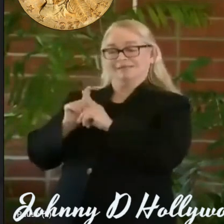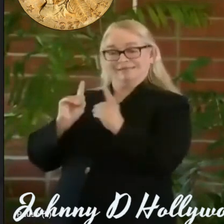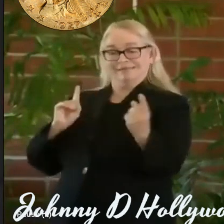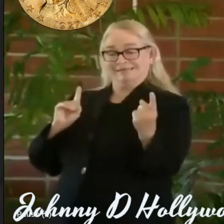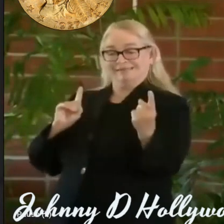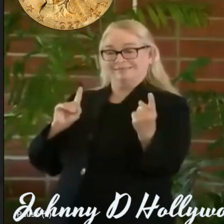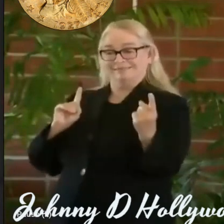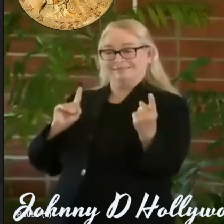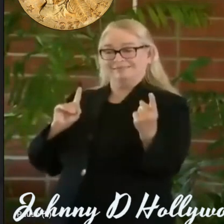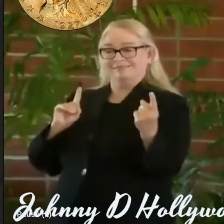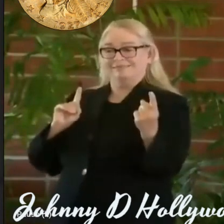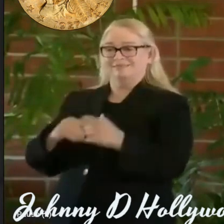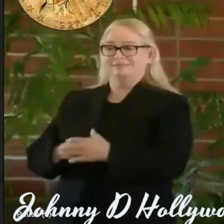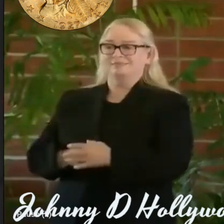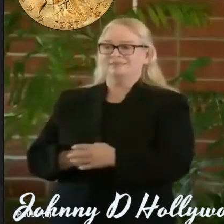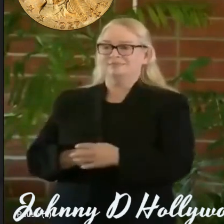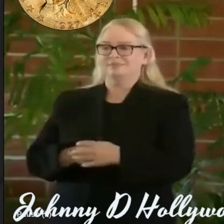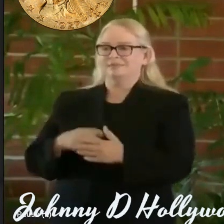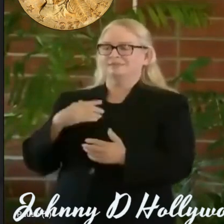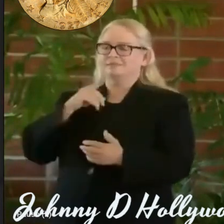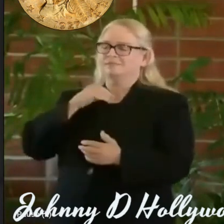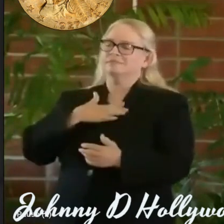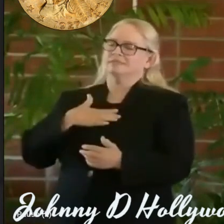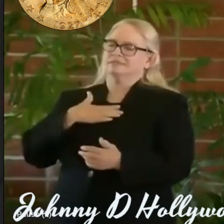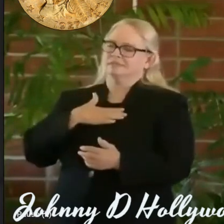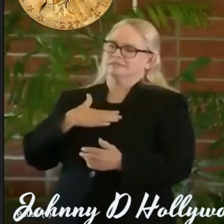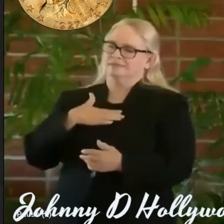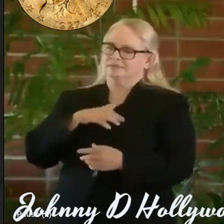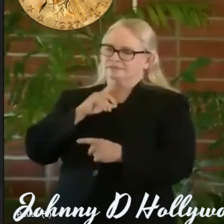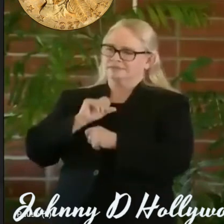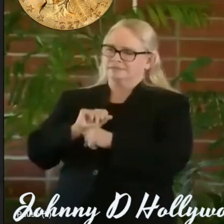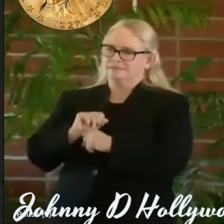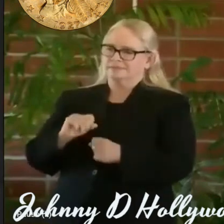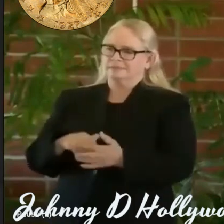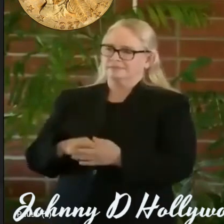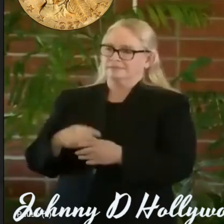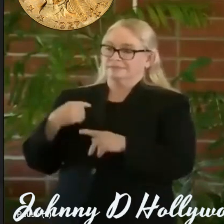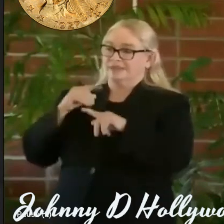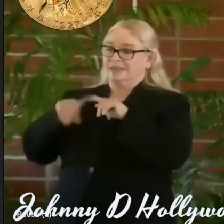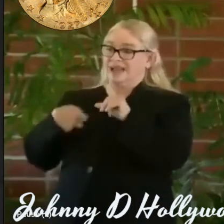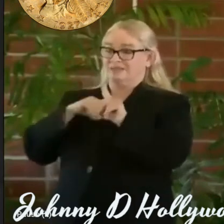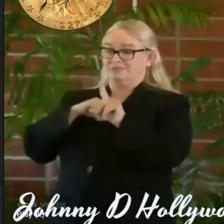physical distancing. And please, in closing, again, I can't mandate anything. I can only help influence.